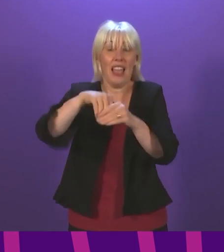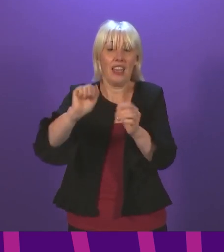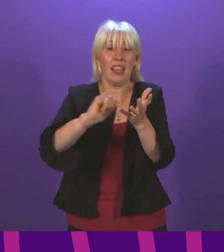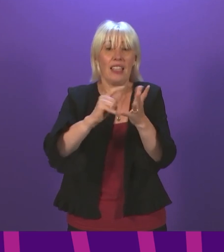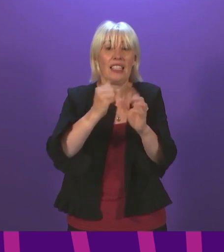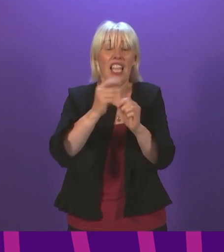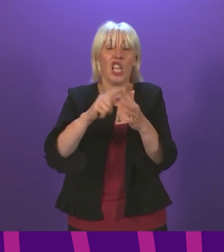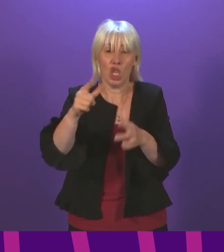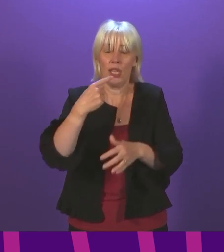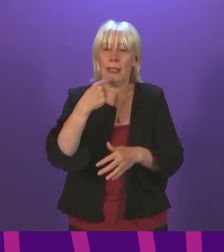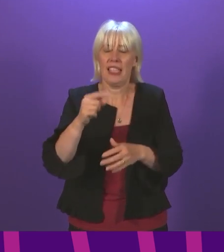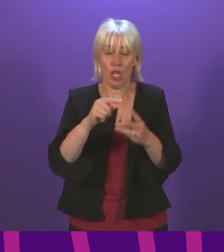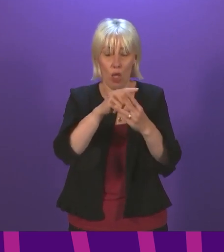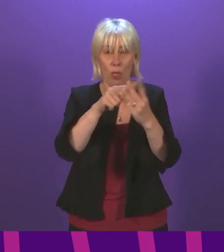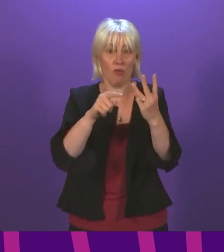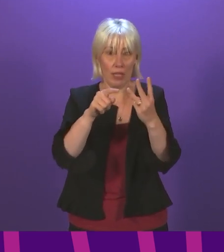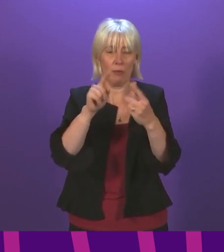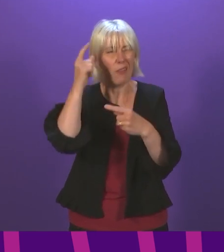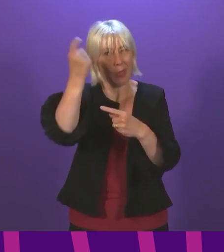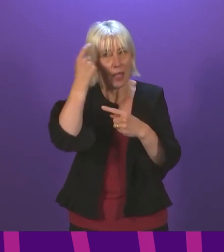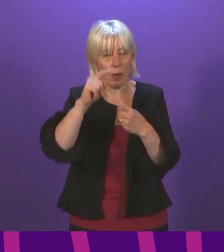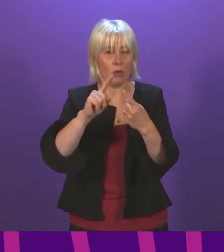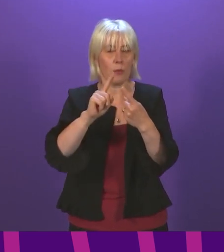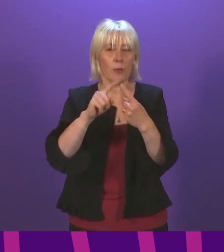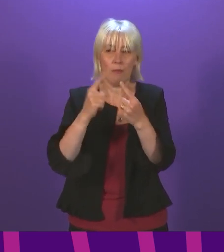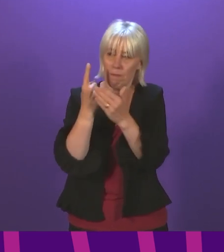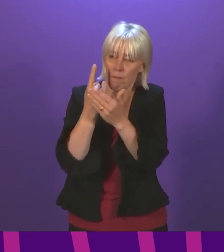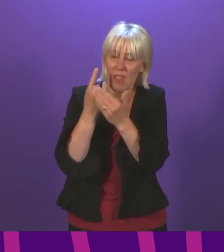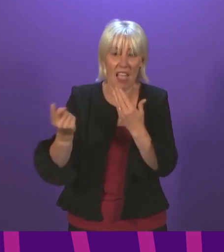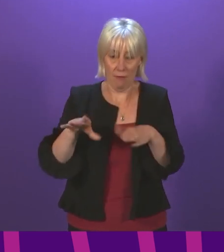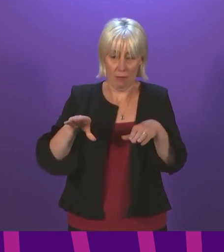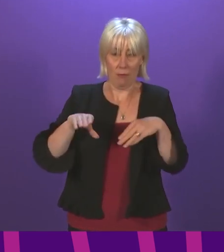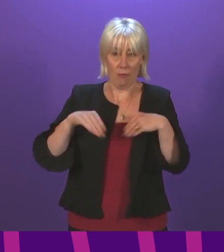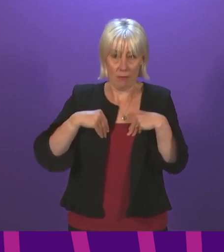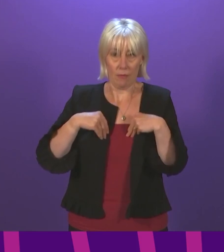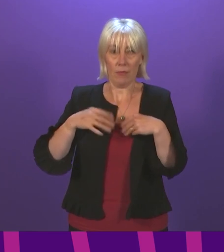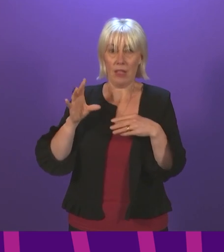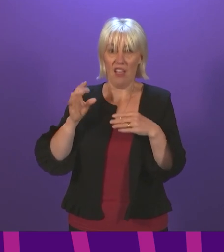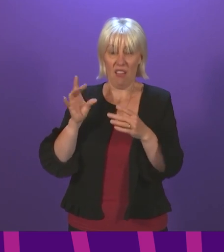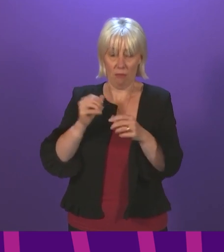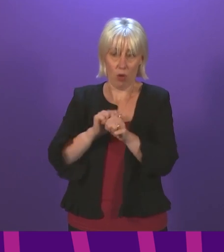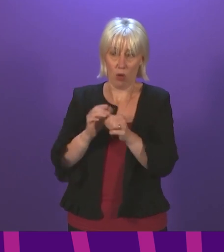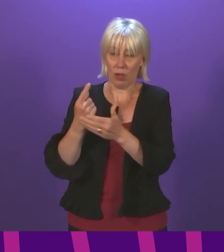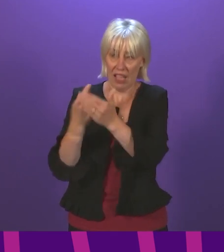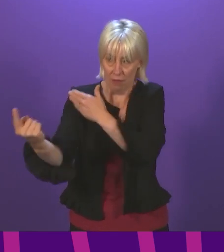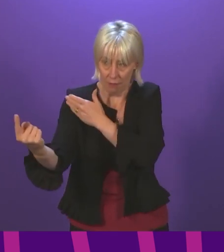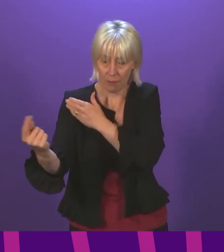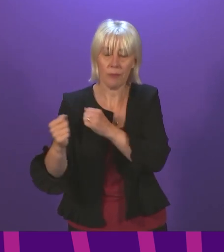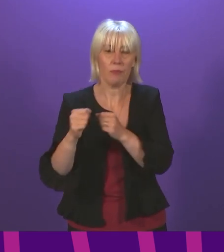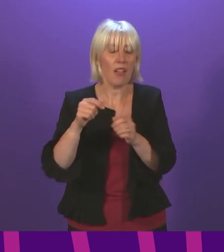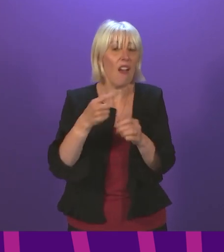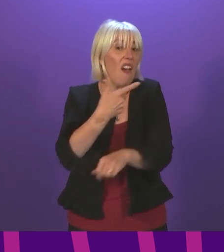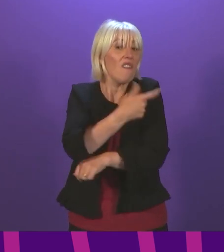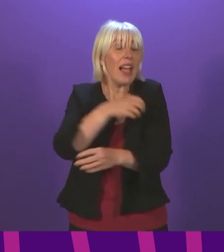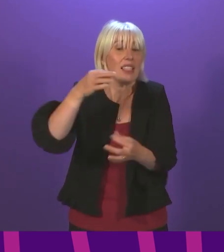consider these three key points. One, isolate those that are infectious from the rest of the population. Vaccine passports won't do that.